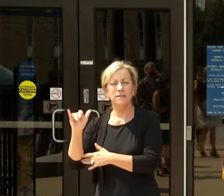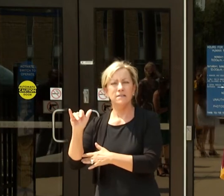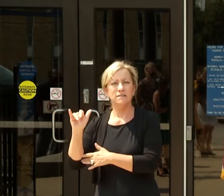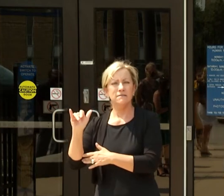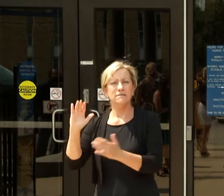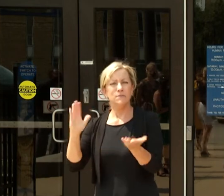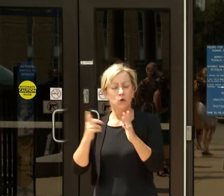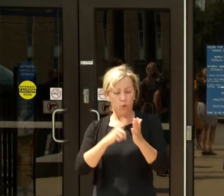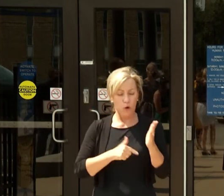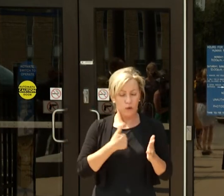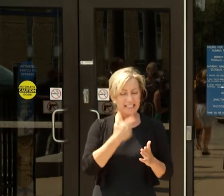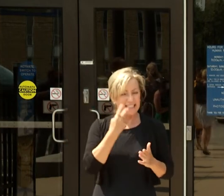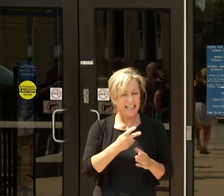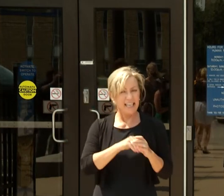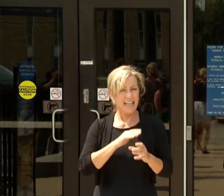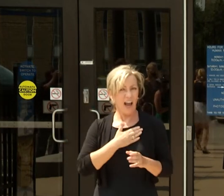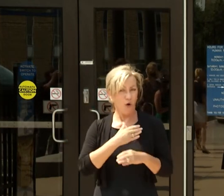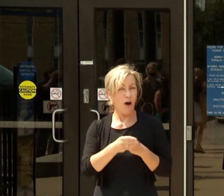our office.